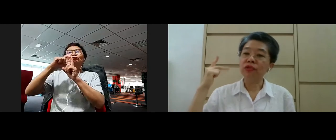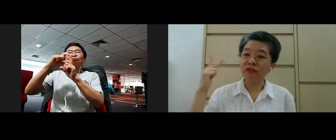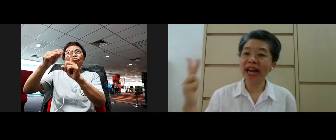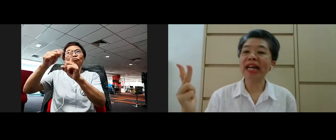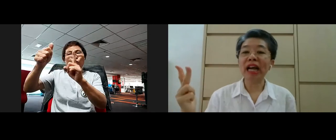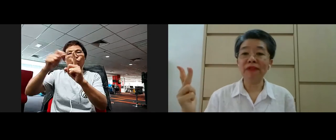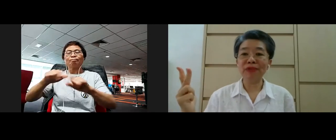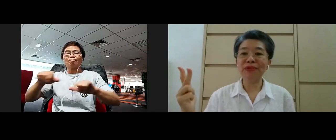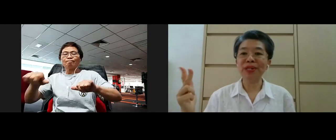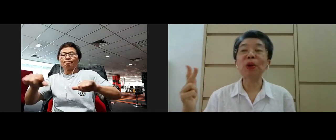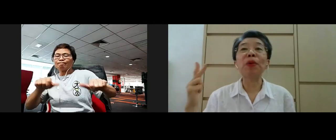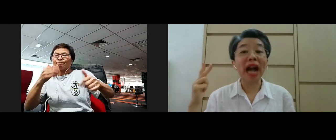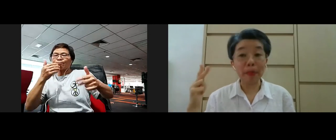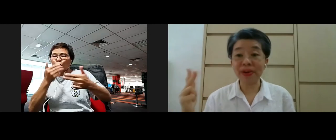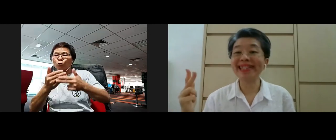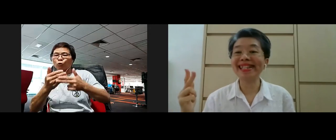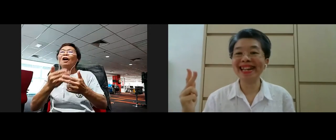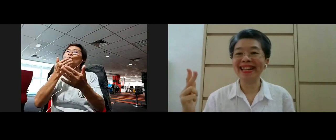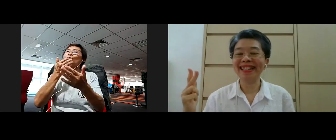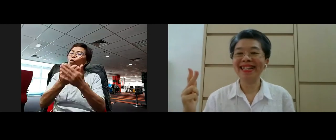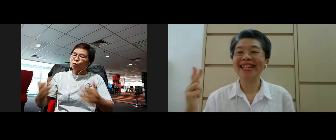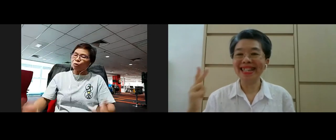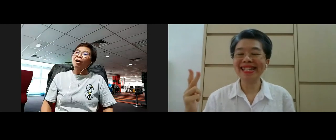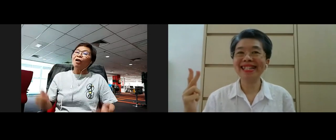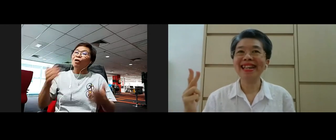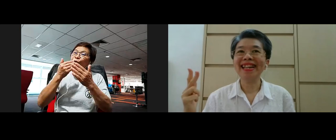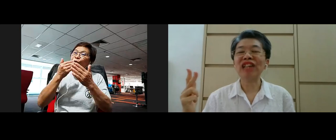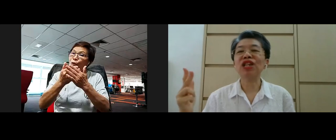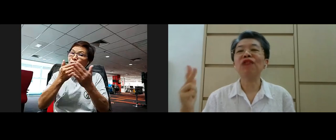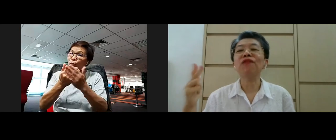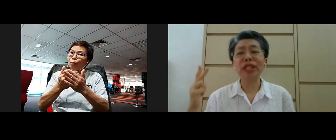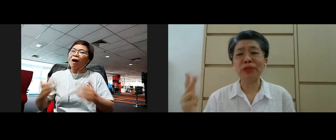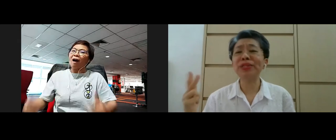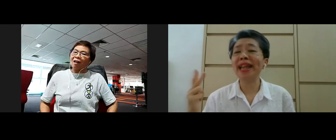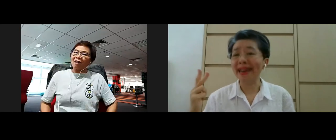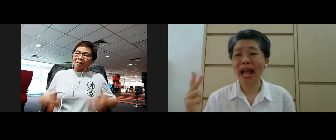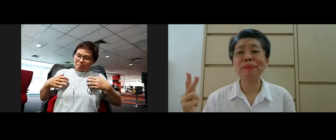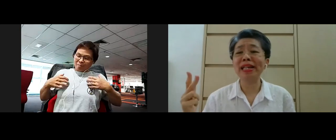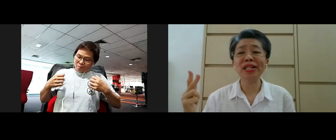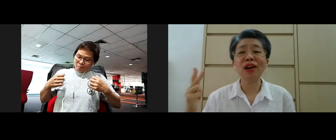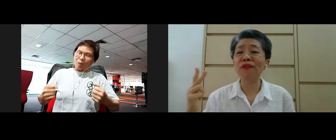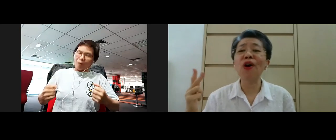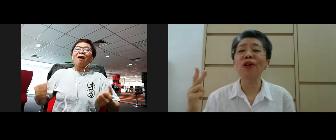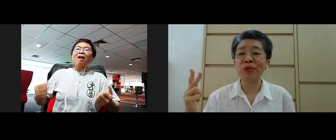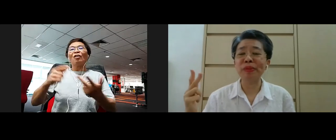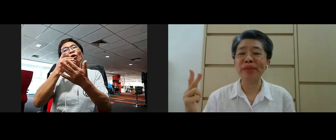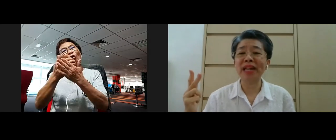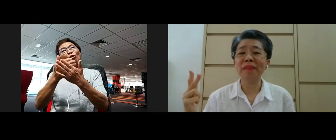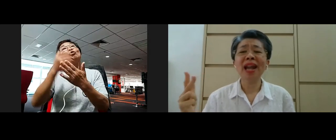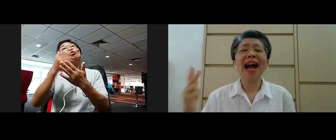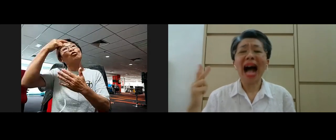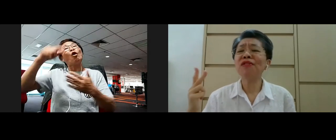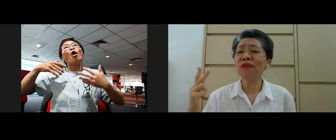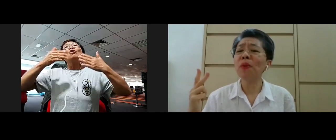to right livelihood we are practicing this actually for the good and happiness of all human